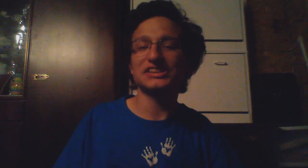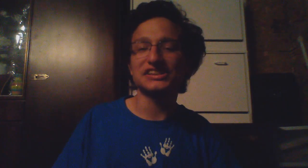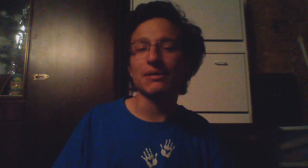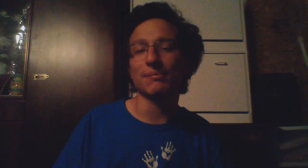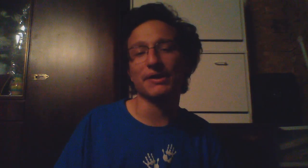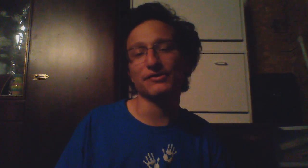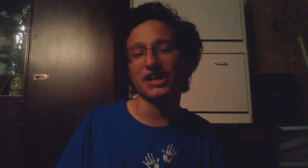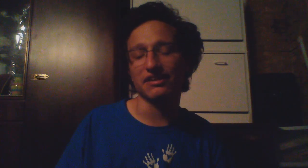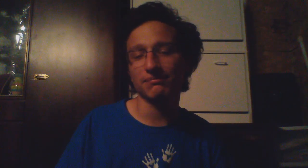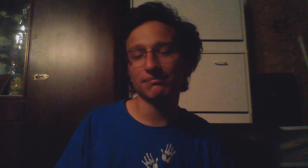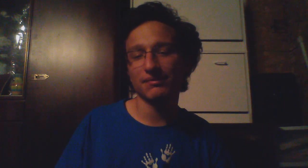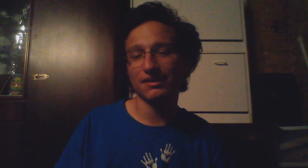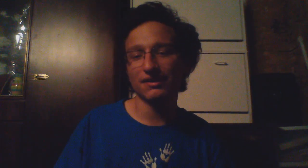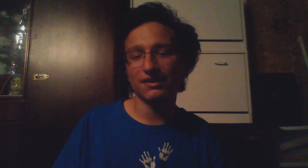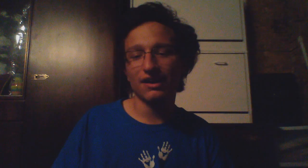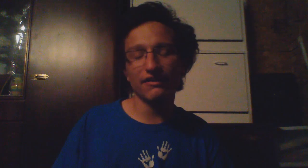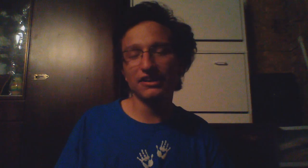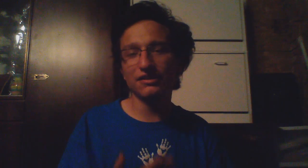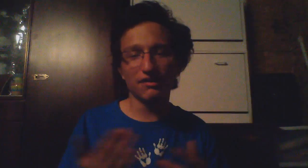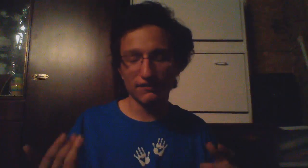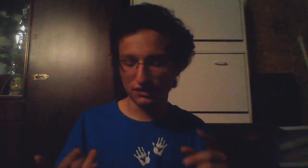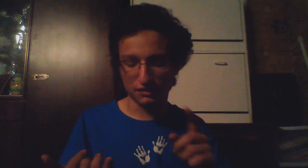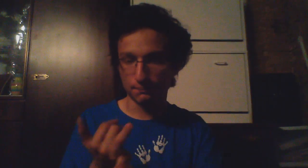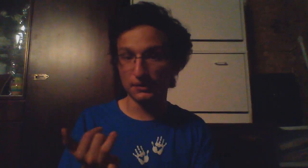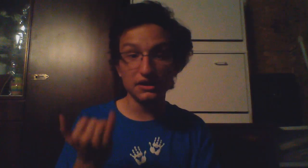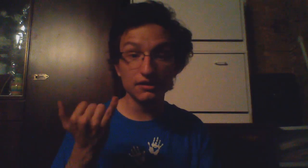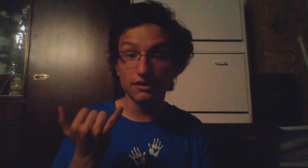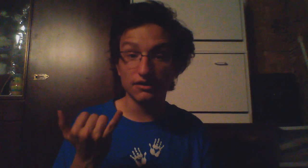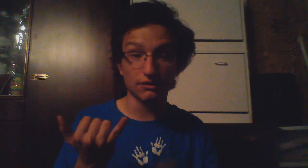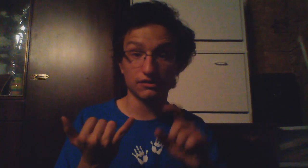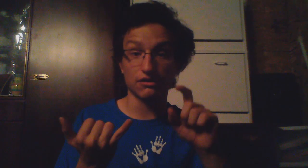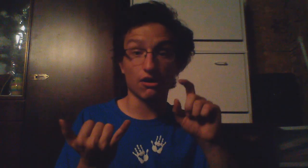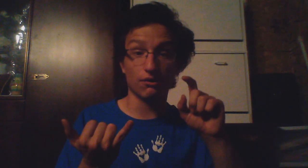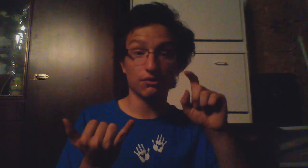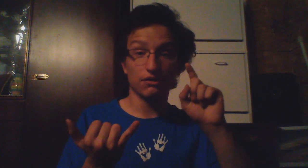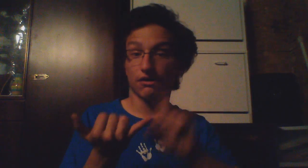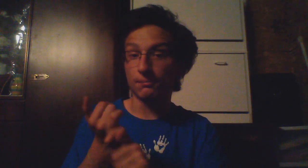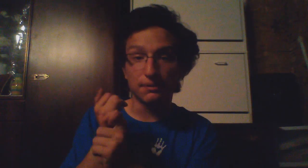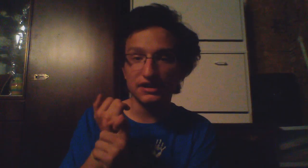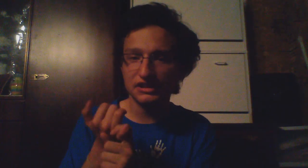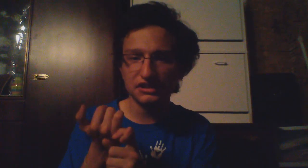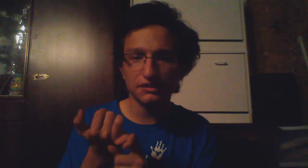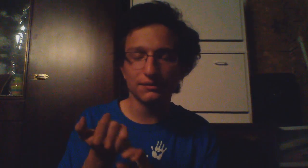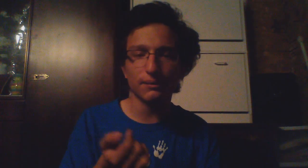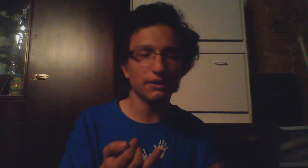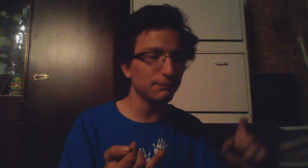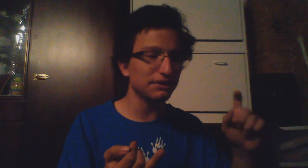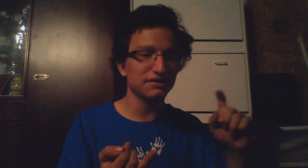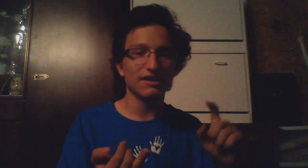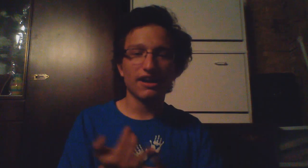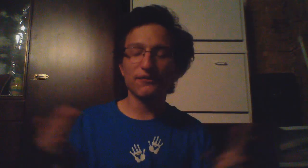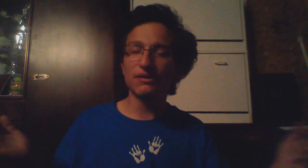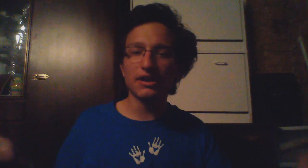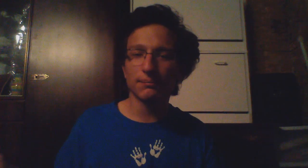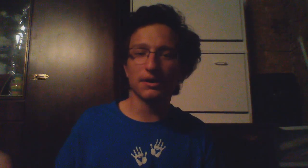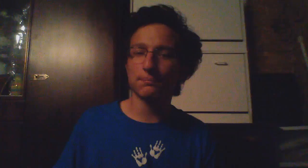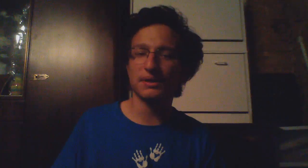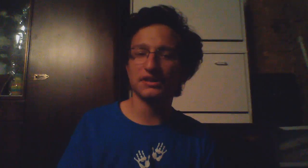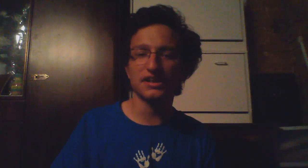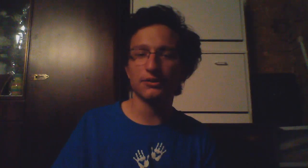the same amount of time I mean you don't have to complete there is no completion requirements I feel like I'm I'm being a dead